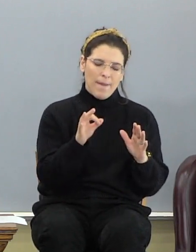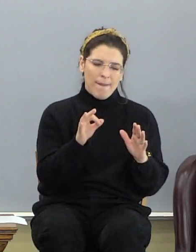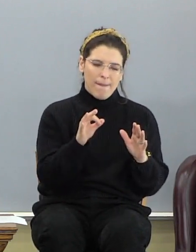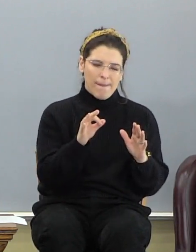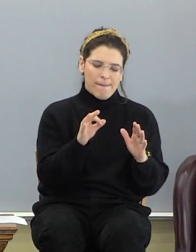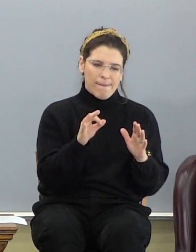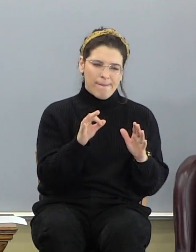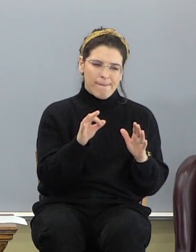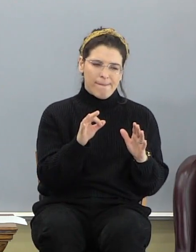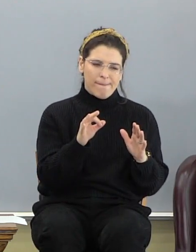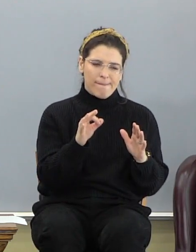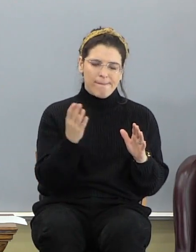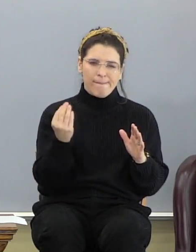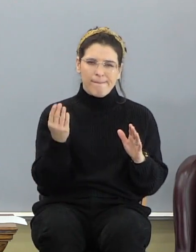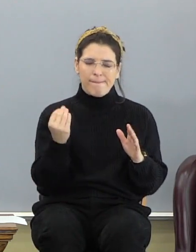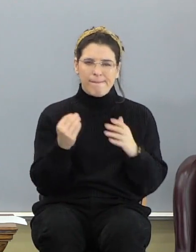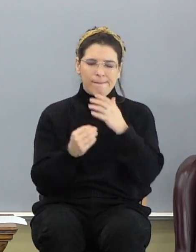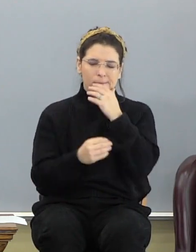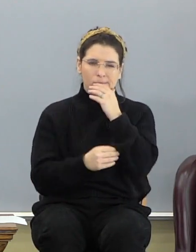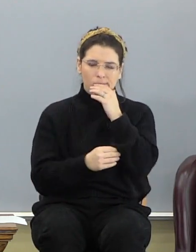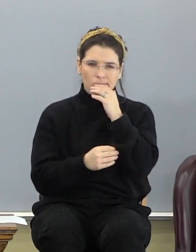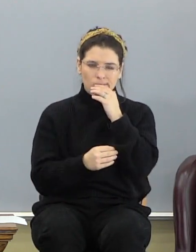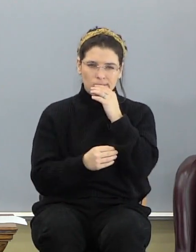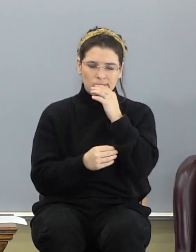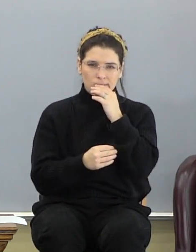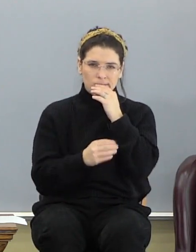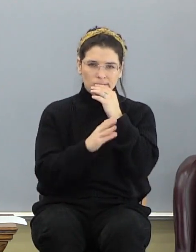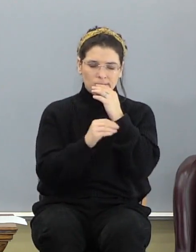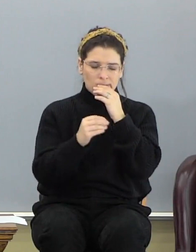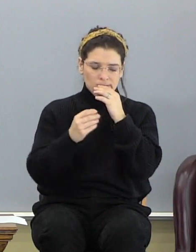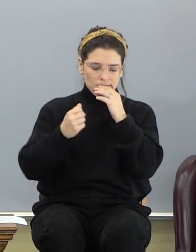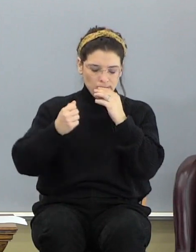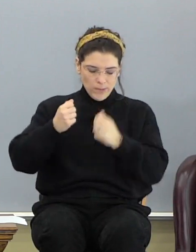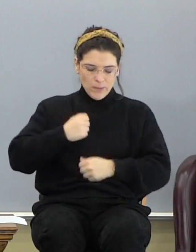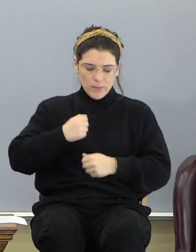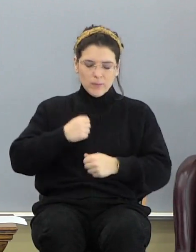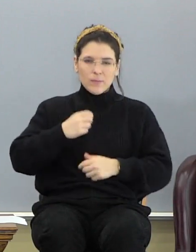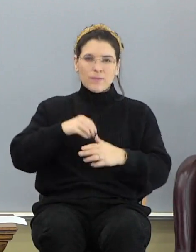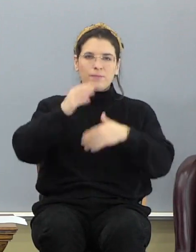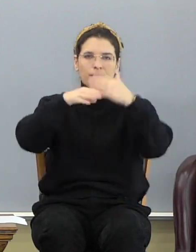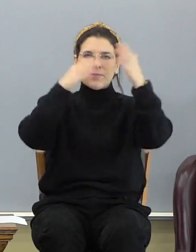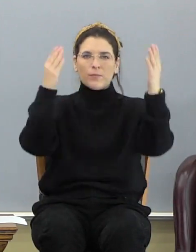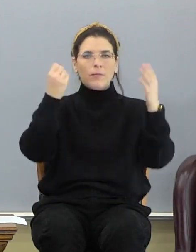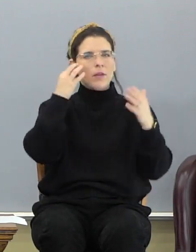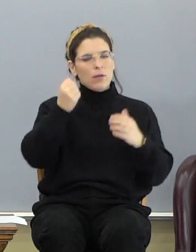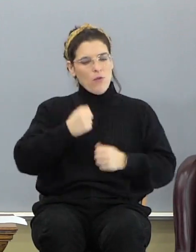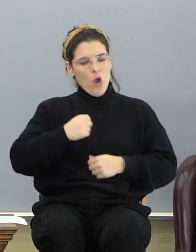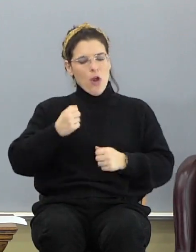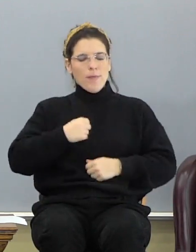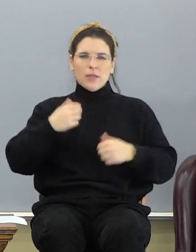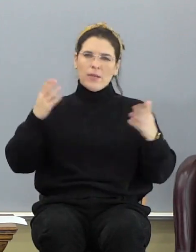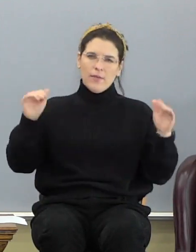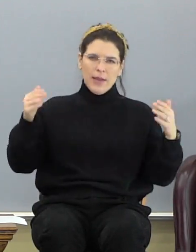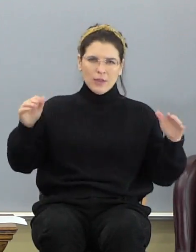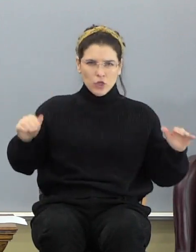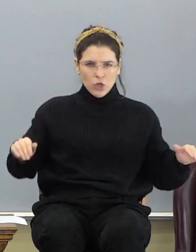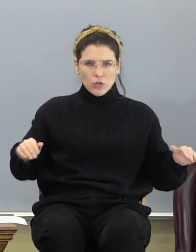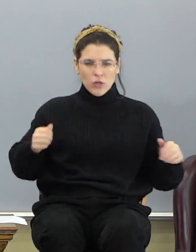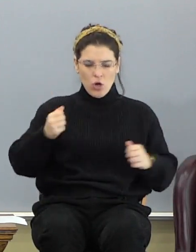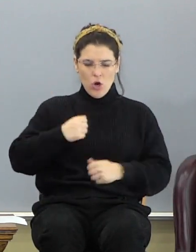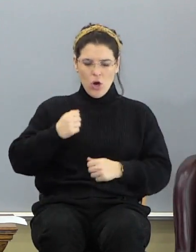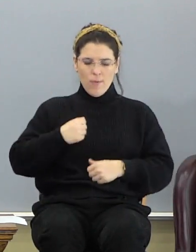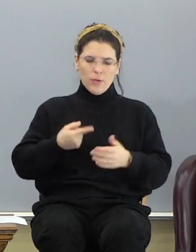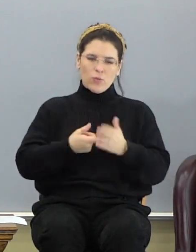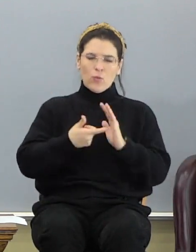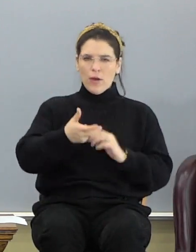Here's the second advent, verse 14. And the armies which were in heaven. If you have armies of angels, armies require